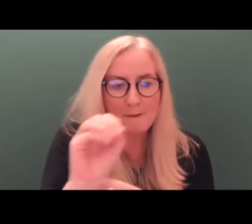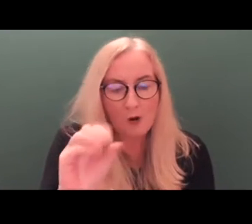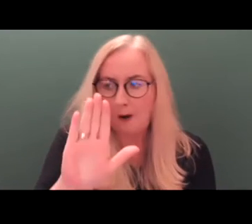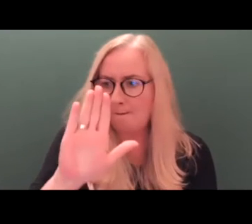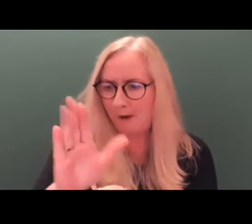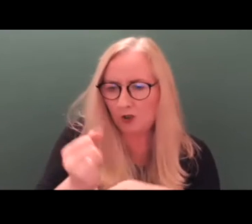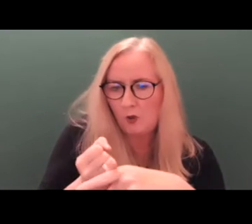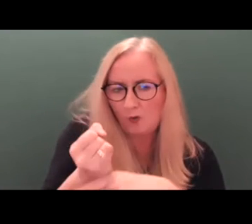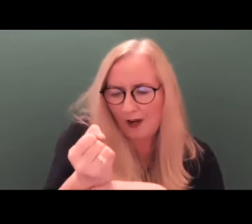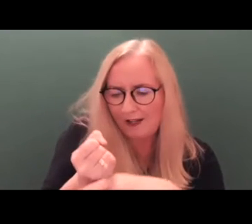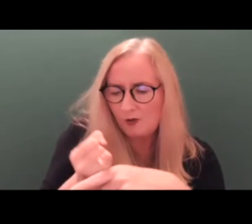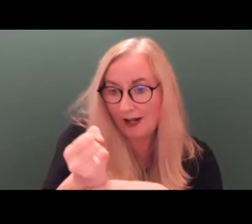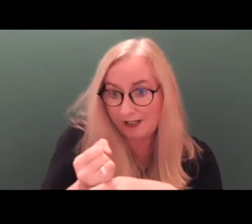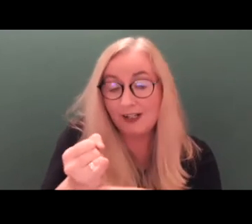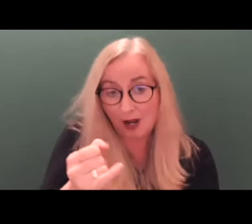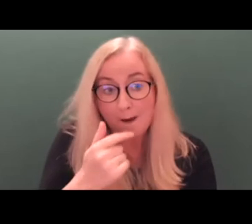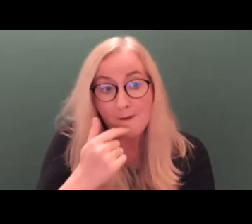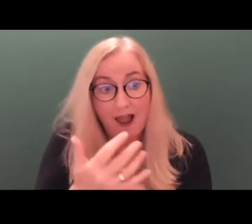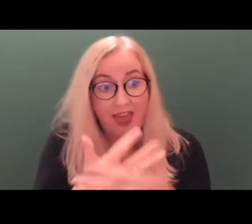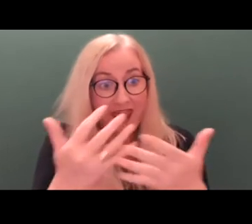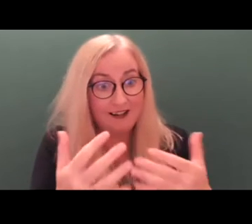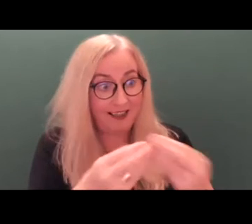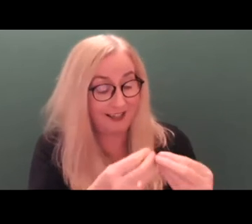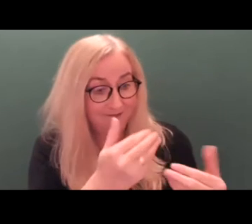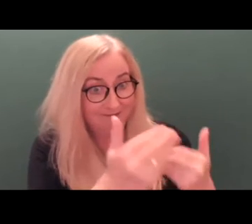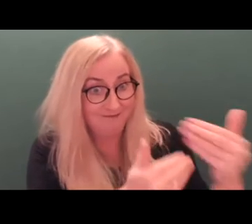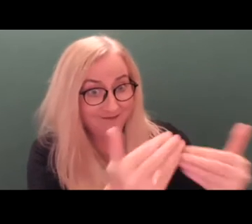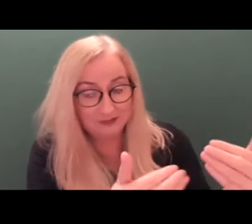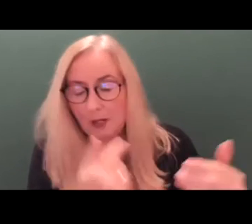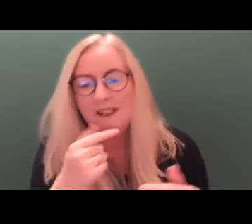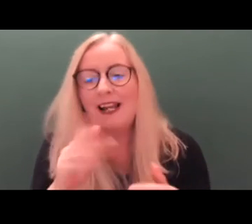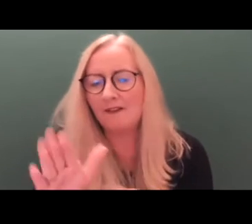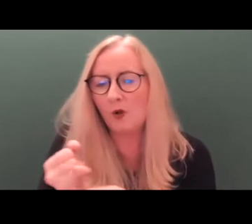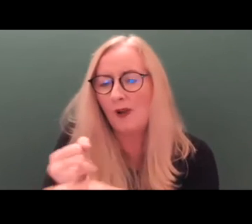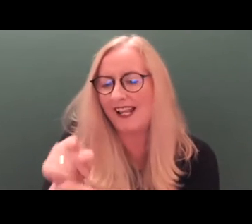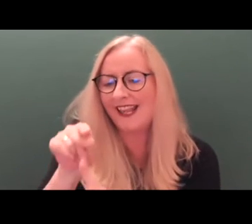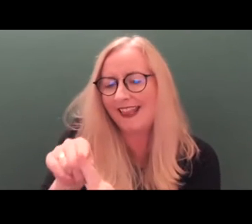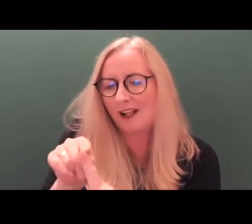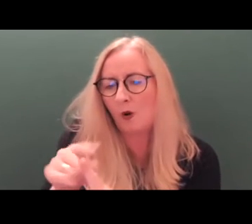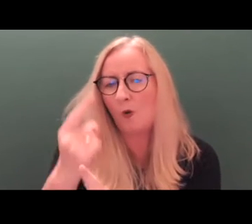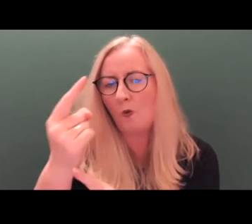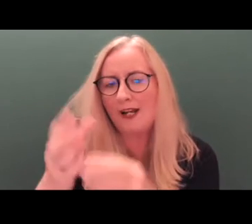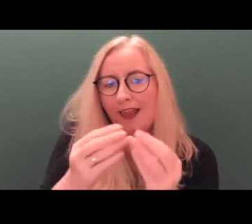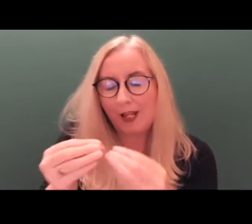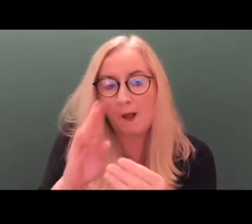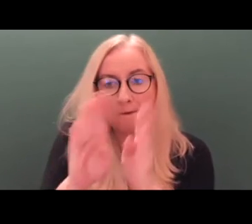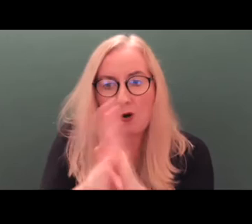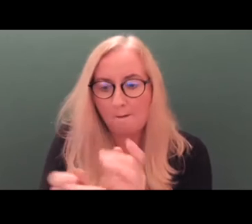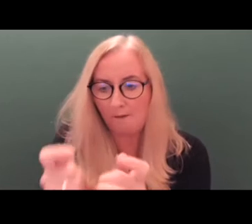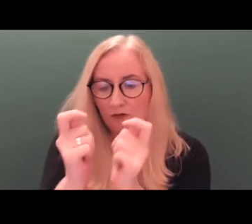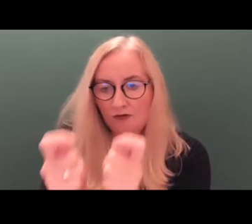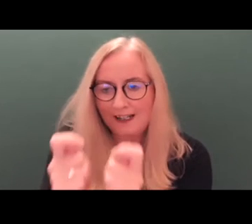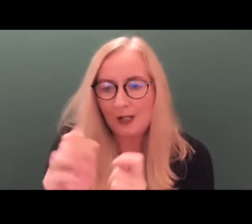even though a lot of things are chaotic and in a mess. So that is one of the things we have to train the new Pios, not to